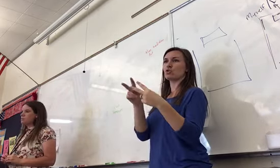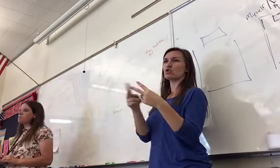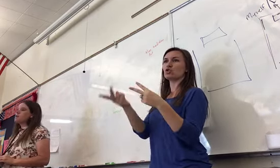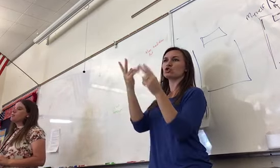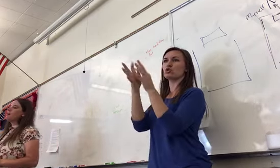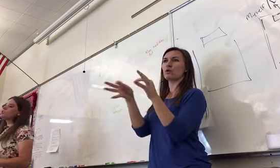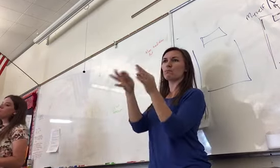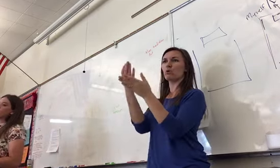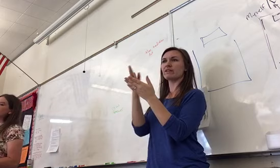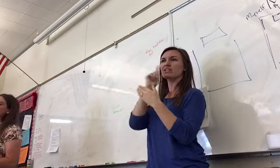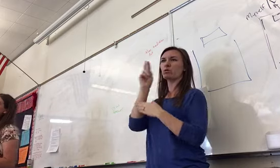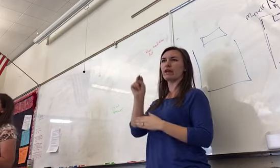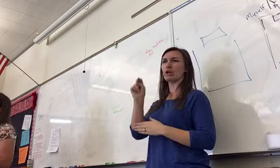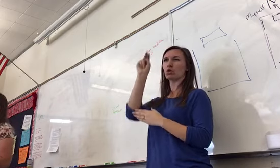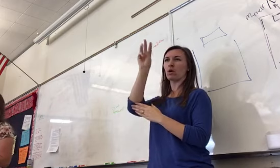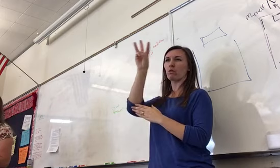king. The major thing is Northwest Ordinance.